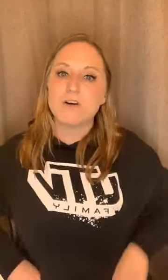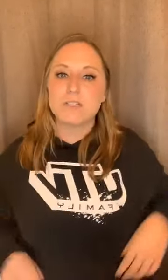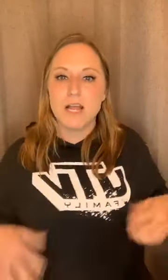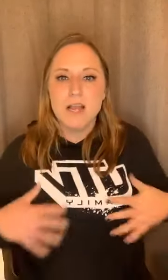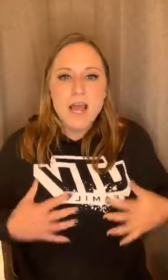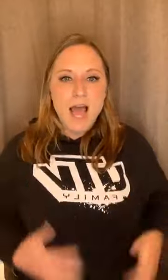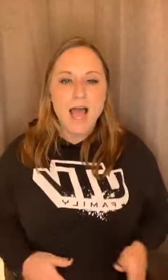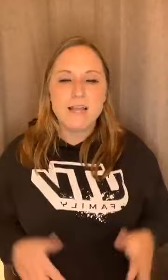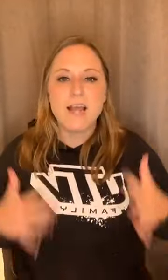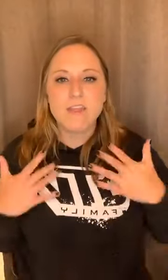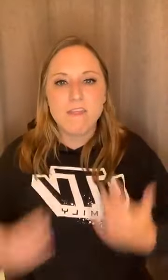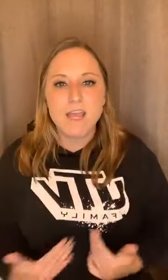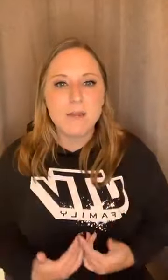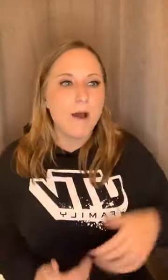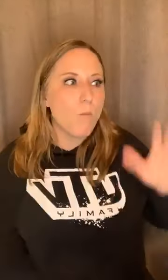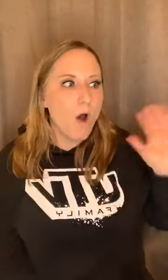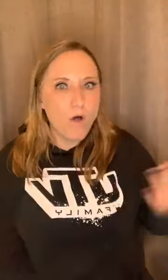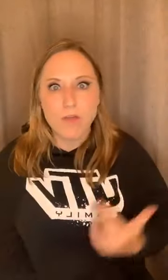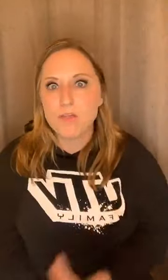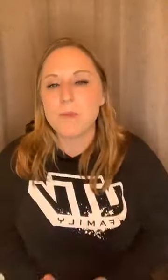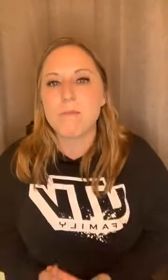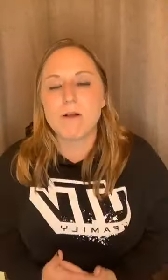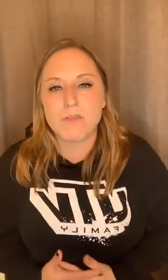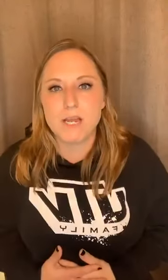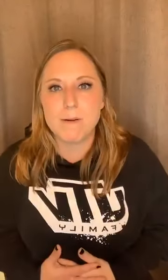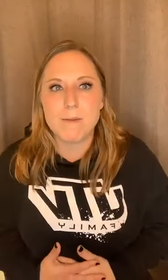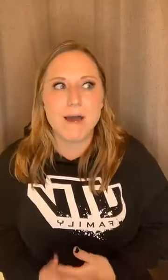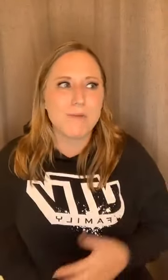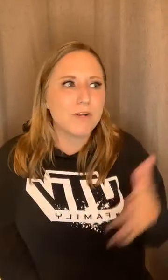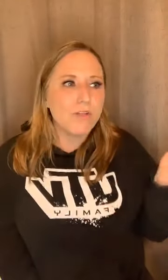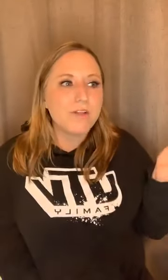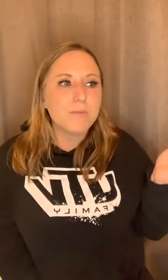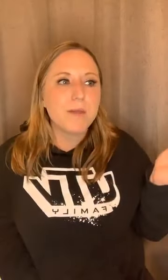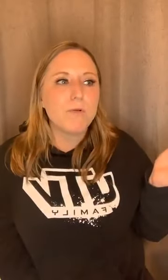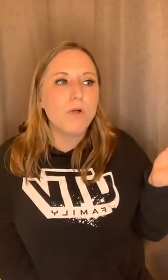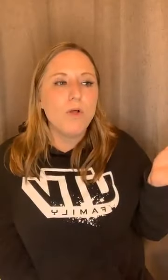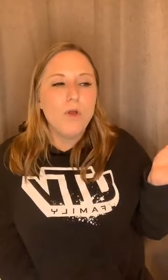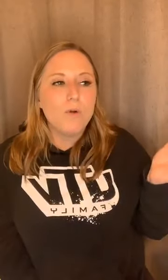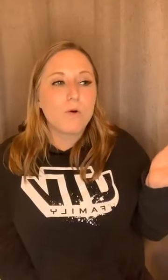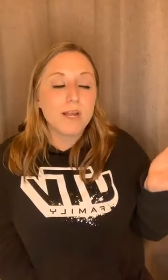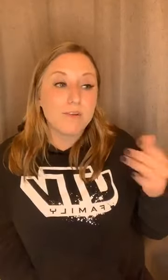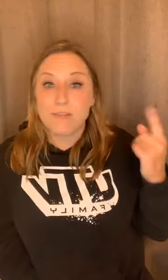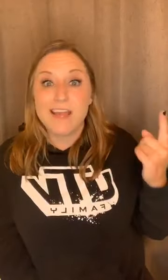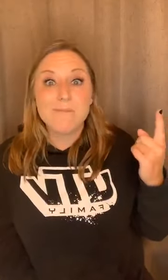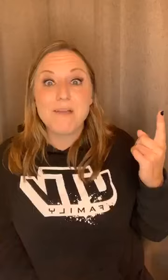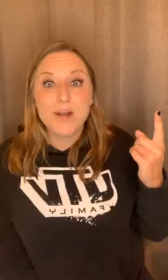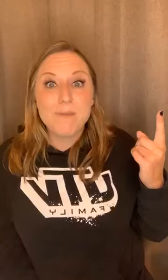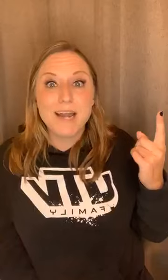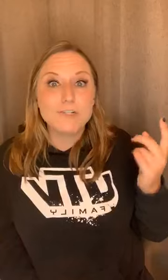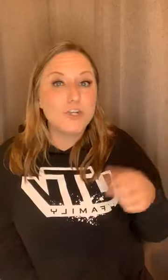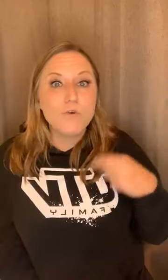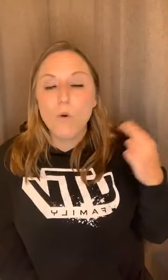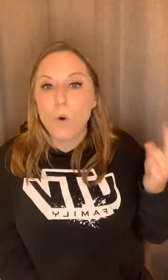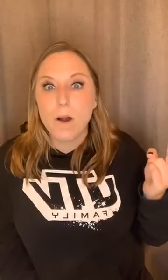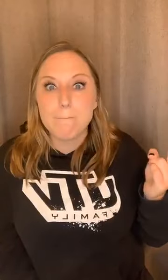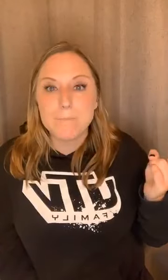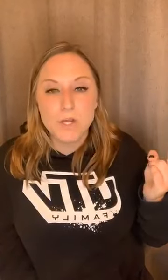and, and, and thinking about what all the other people are thinking about my body when all the other people were either thinking about their body too, or, you know,